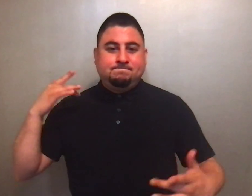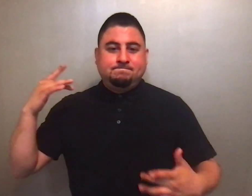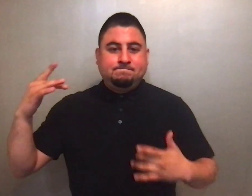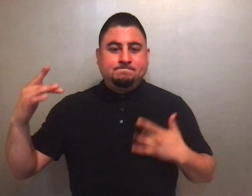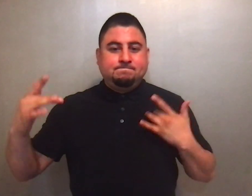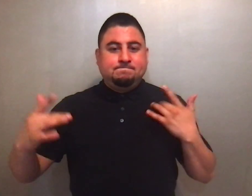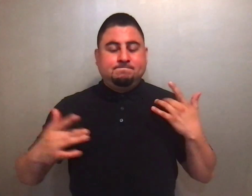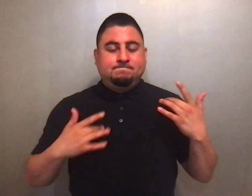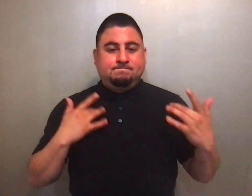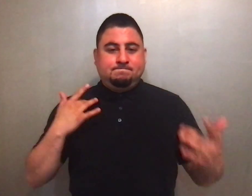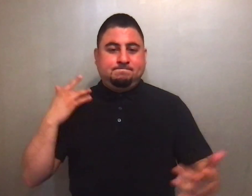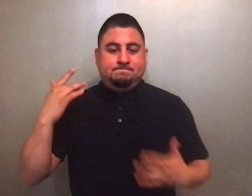We are